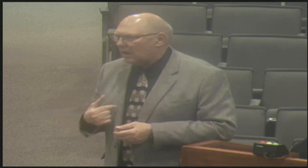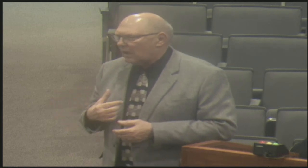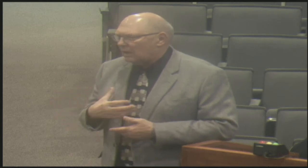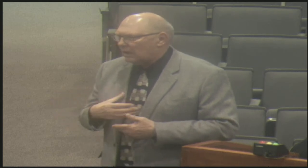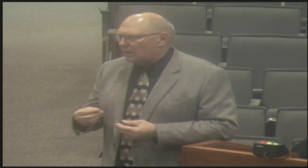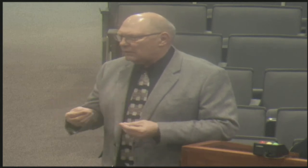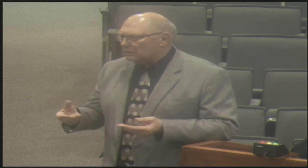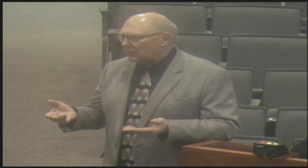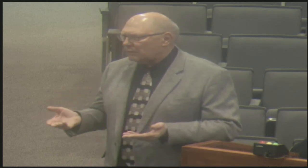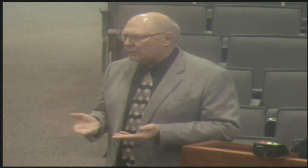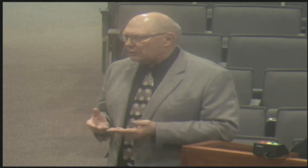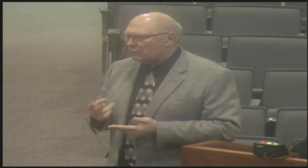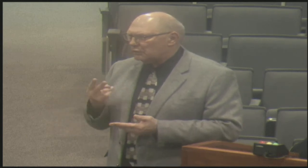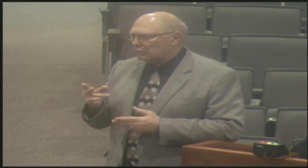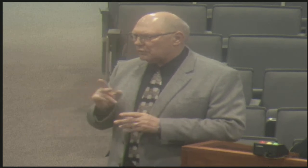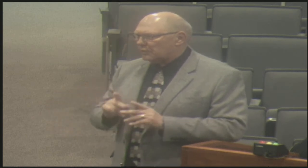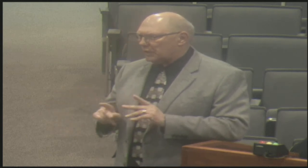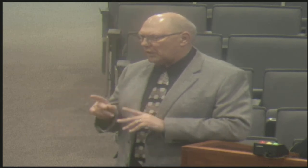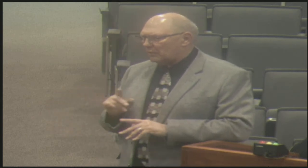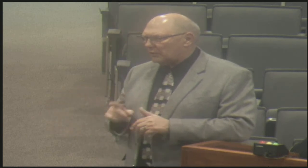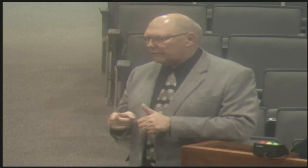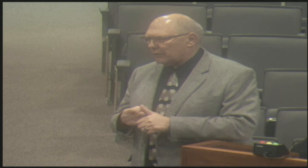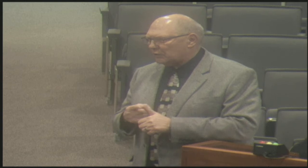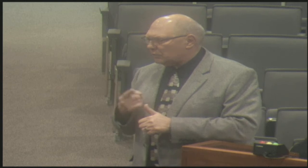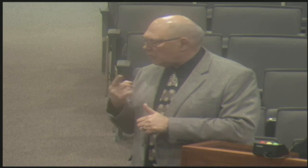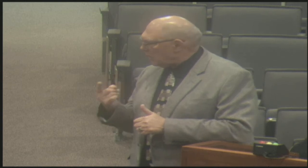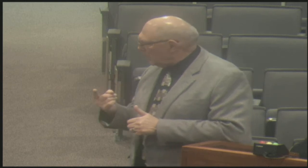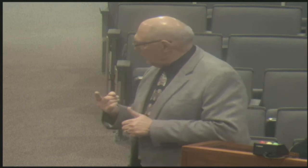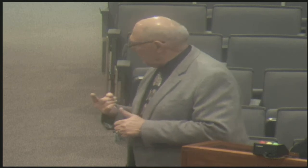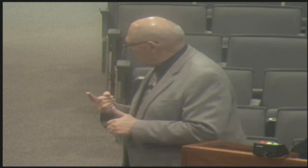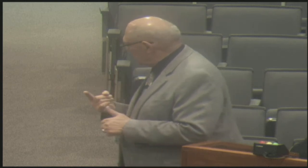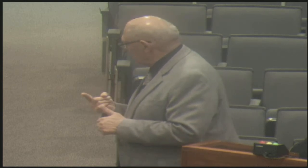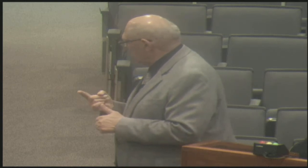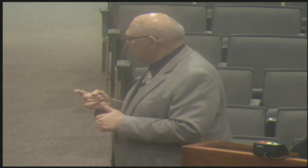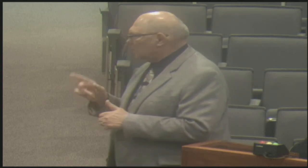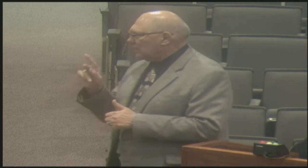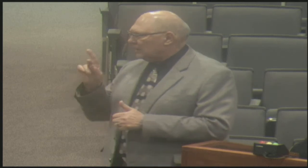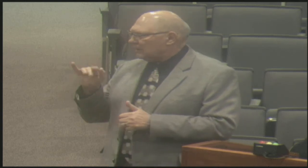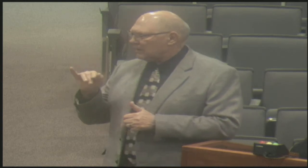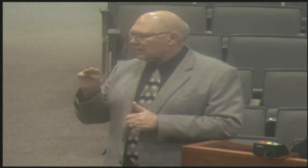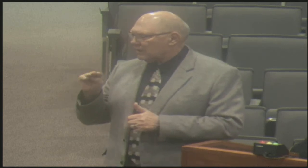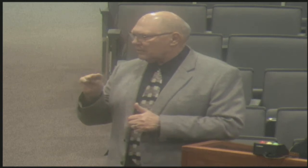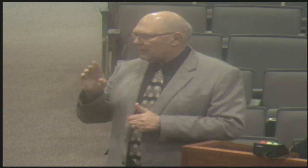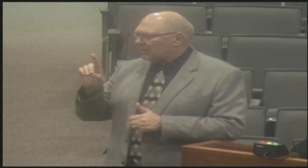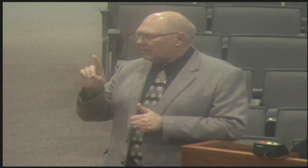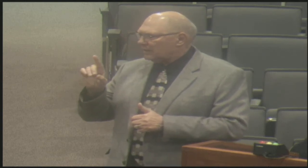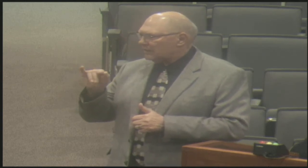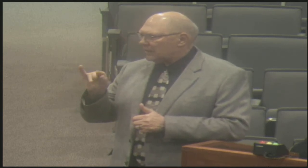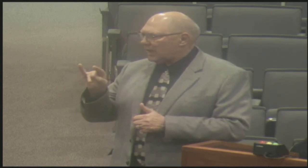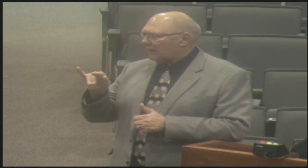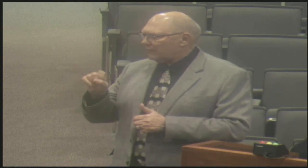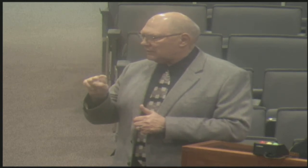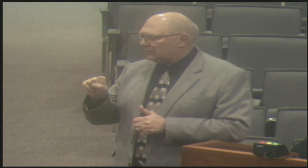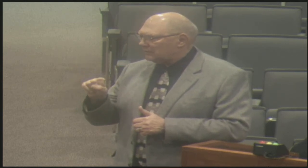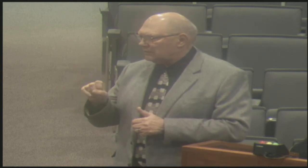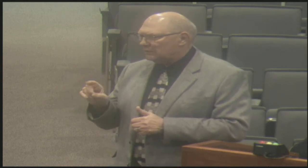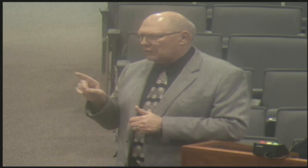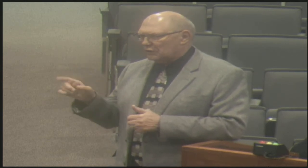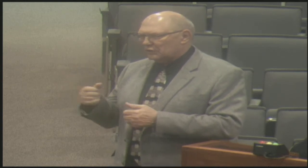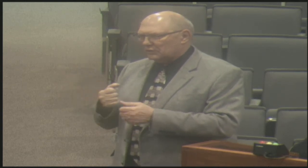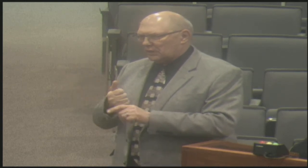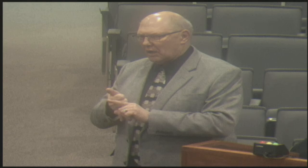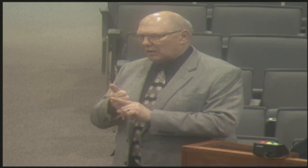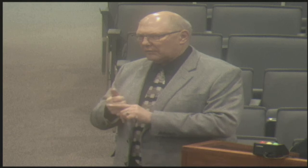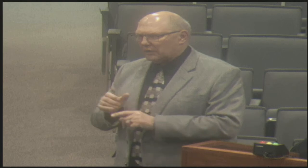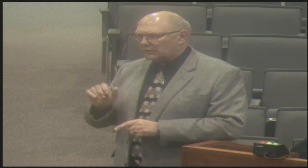everything well, should say that. But on that point, I would like to go ahead and introduce two individuals. The first being Kim Davis.